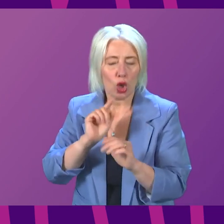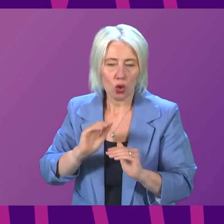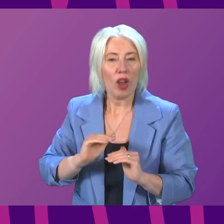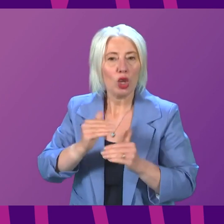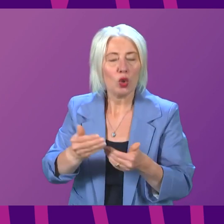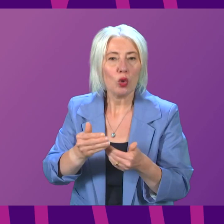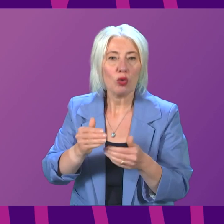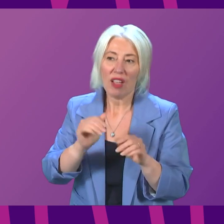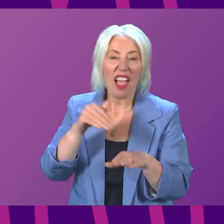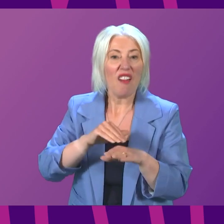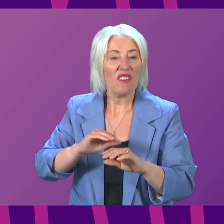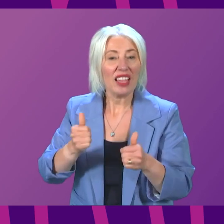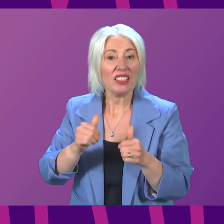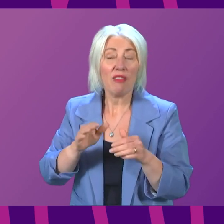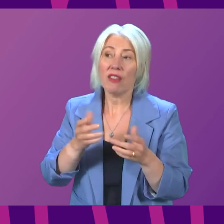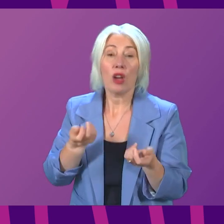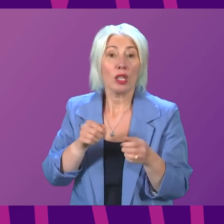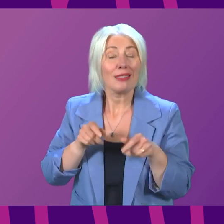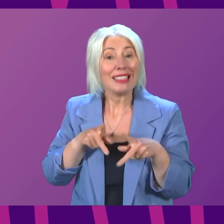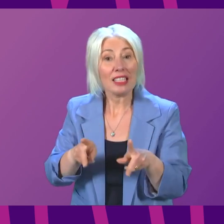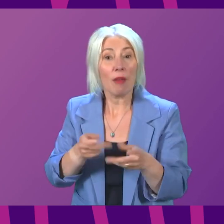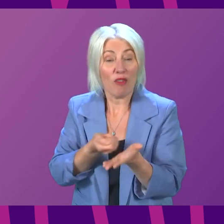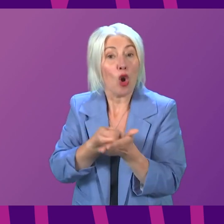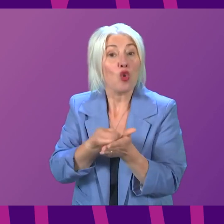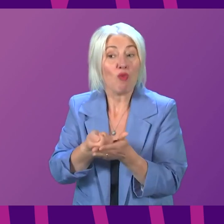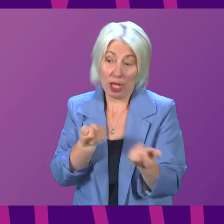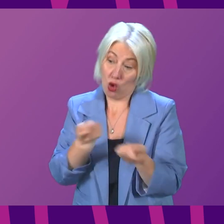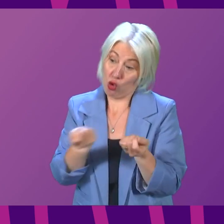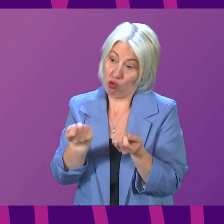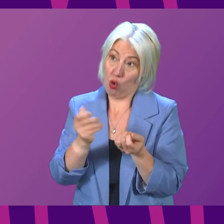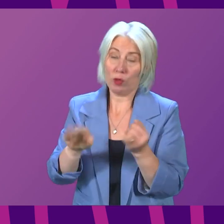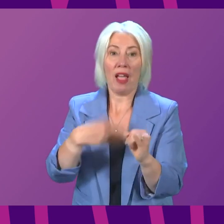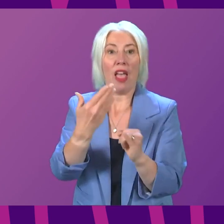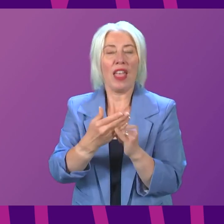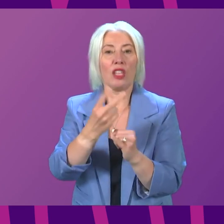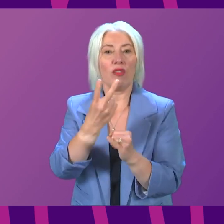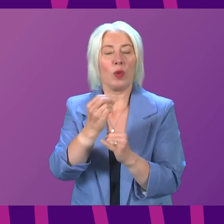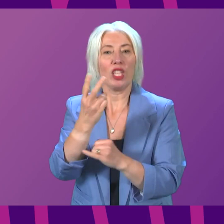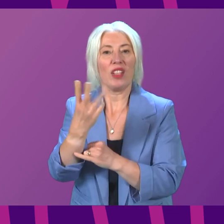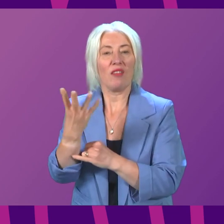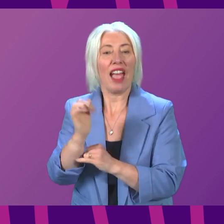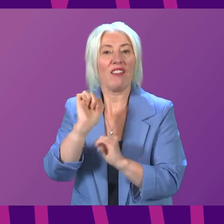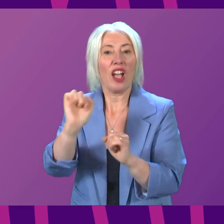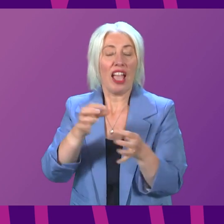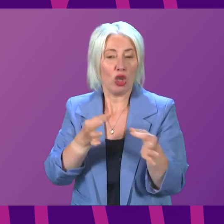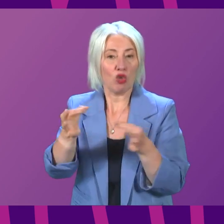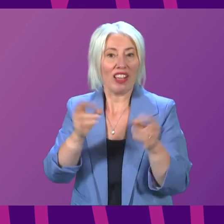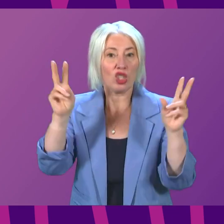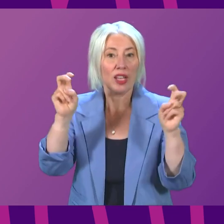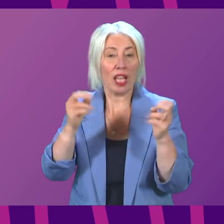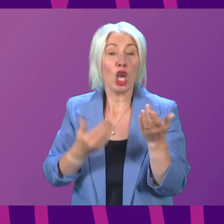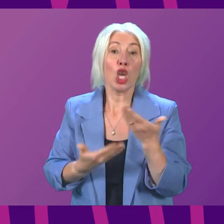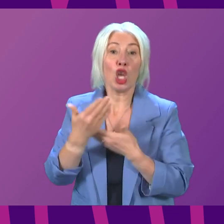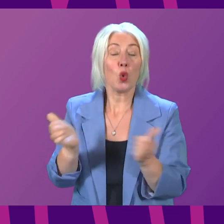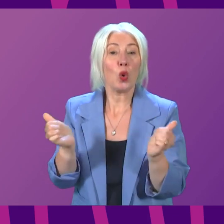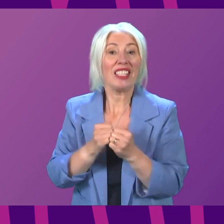effective national system of rent controls by the end of 2025, as set out in its strategy a new deal for tenants. First